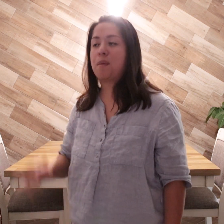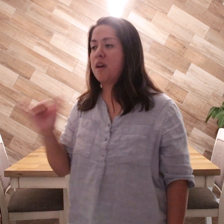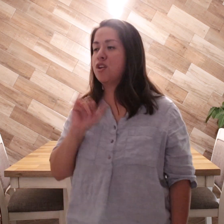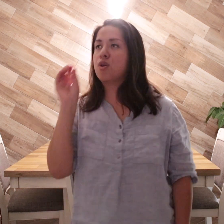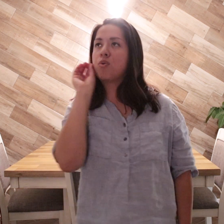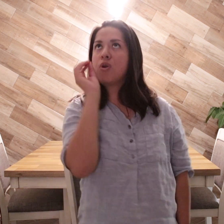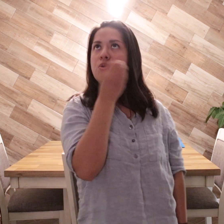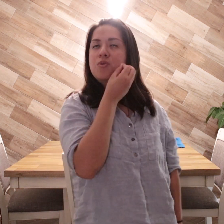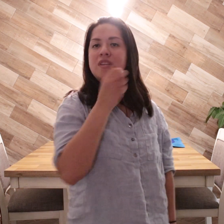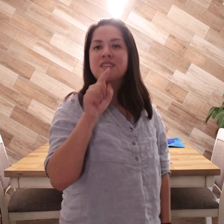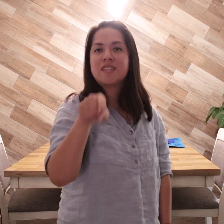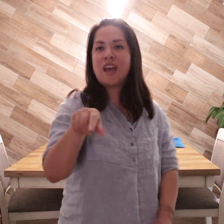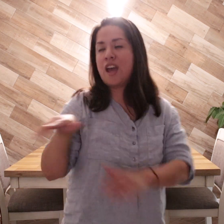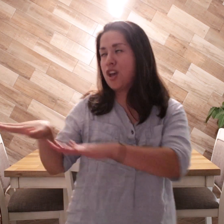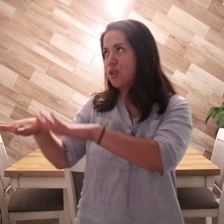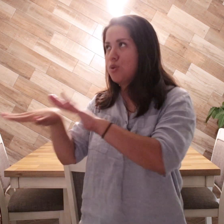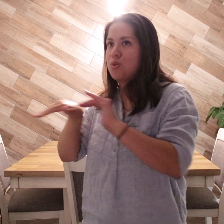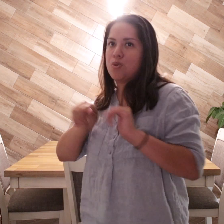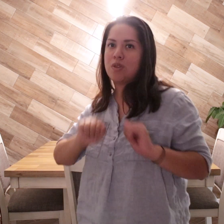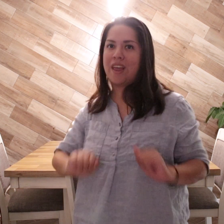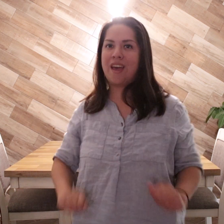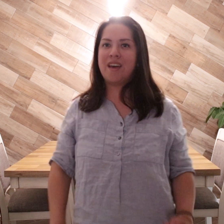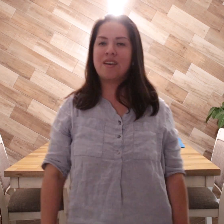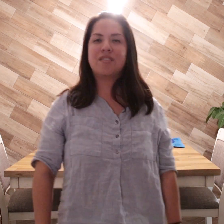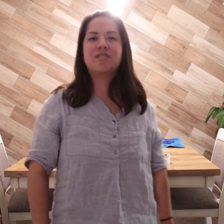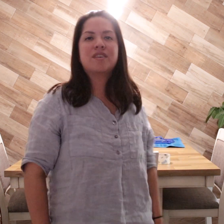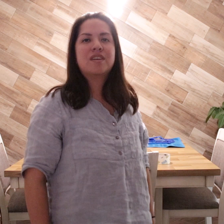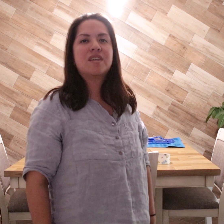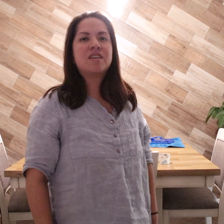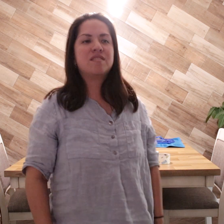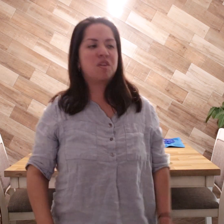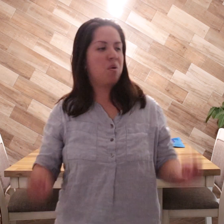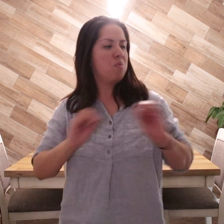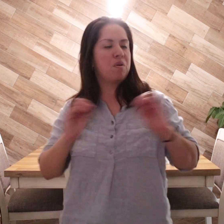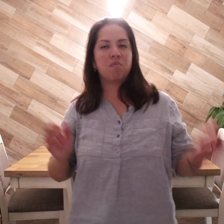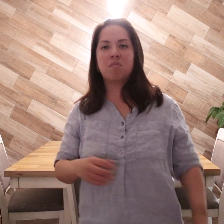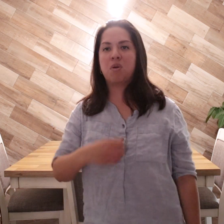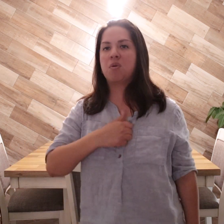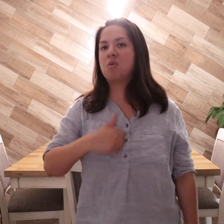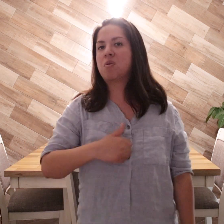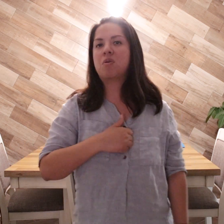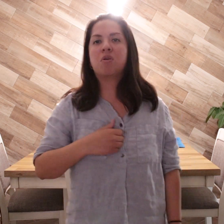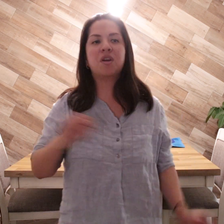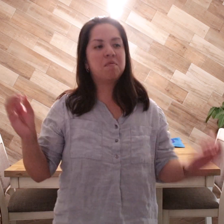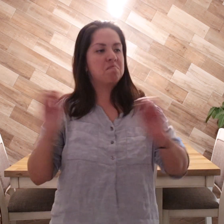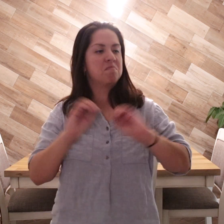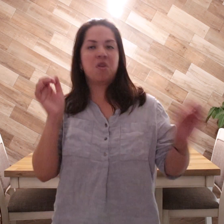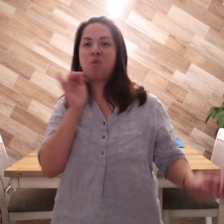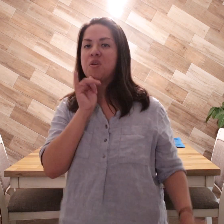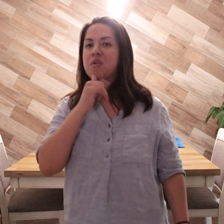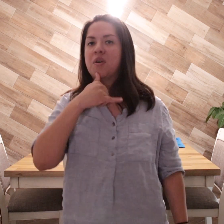match the roses that you lay No remorse, no regret